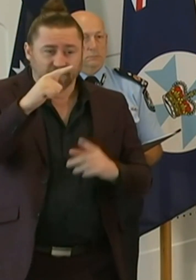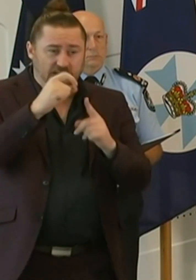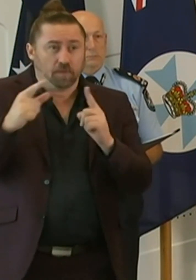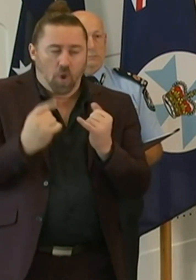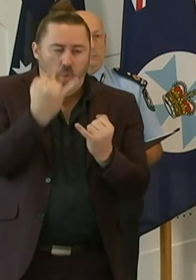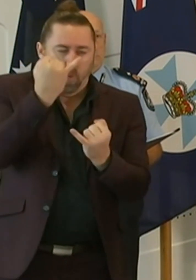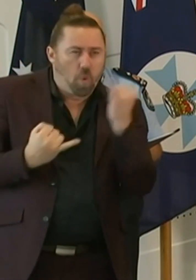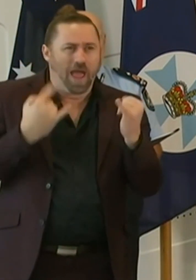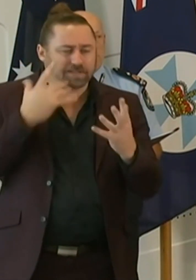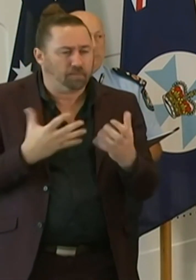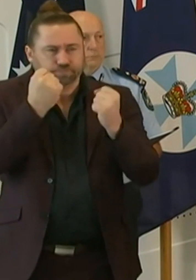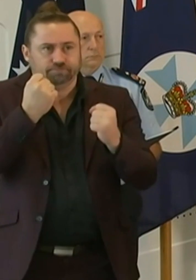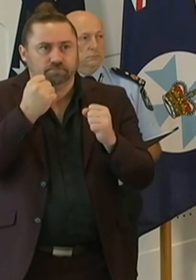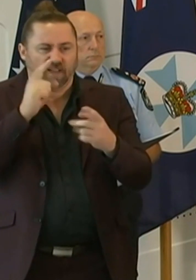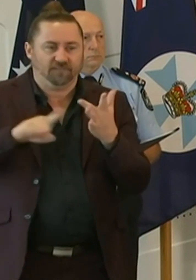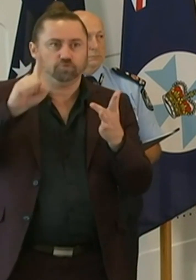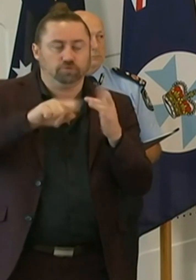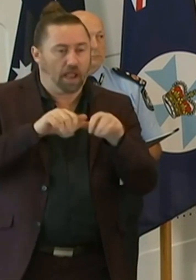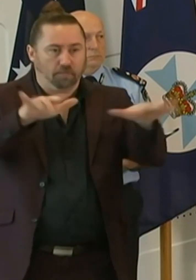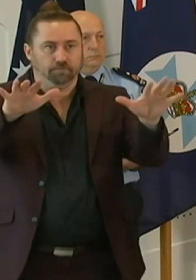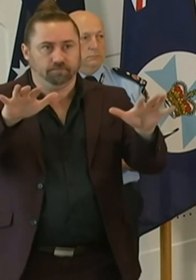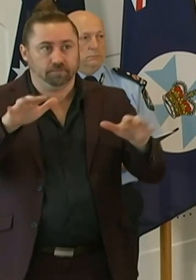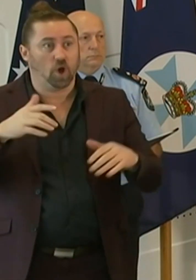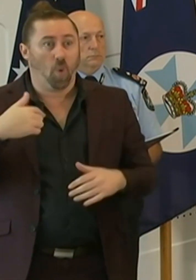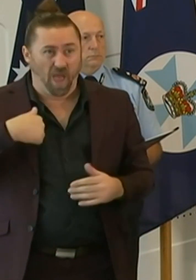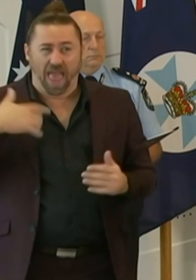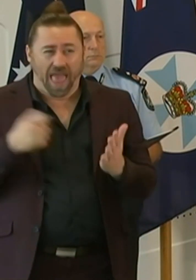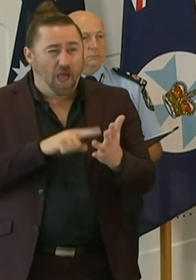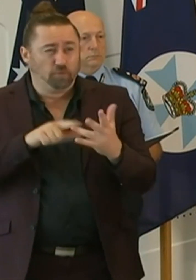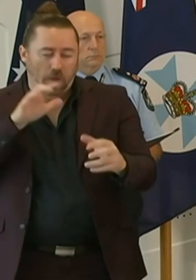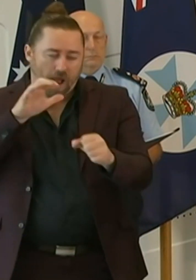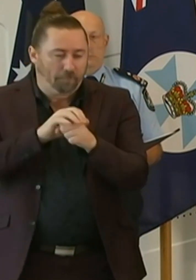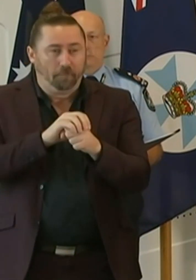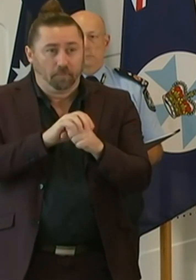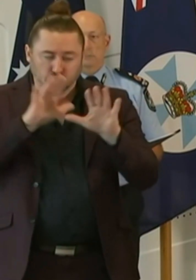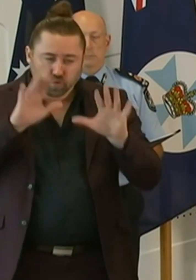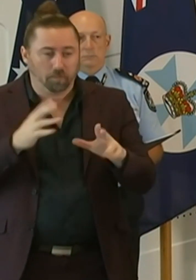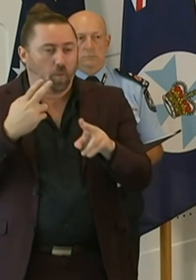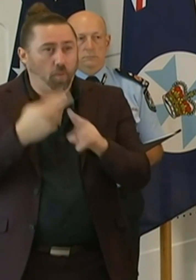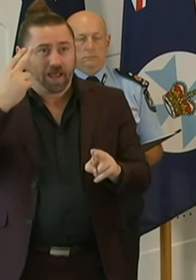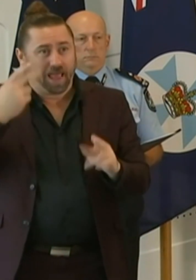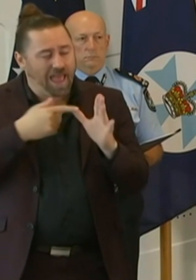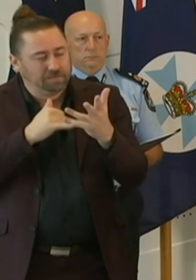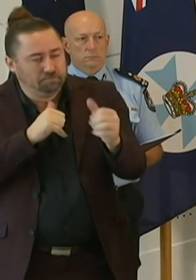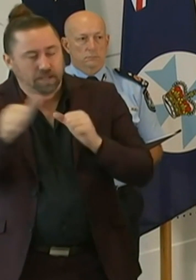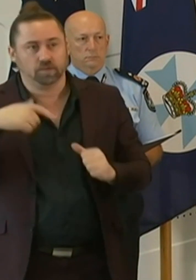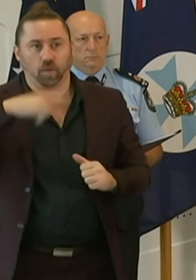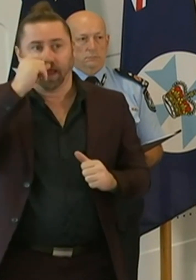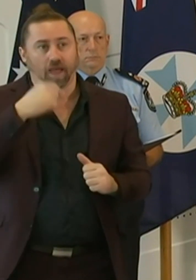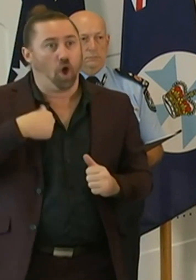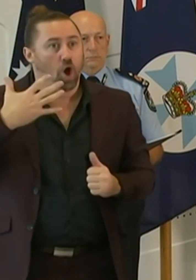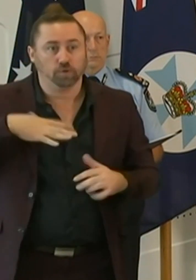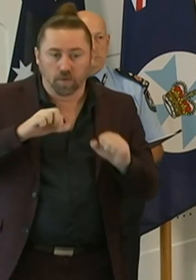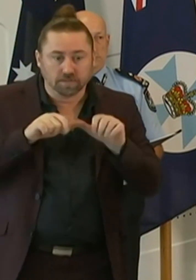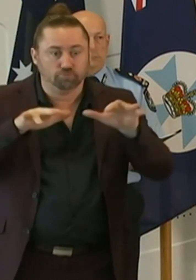and we are going to go hard and we are going to go early to do everything we can to stop